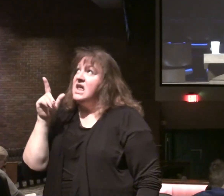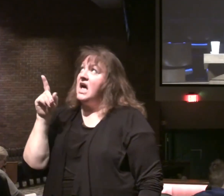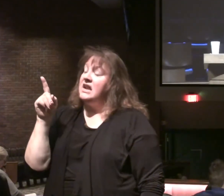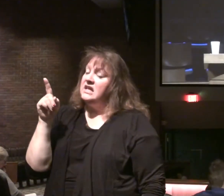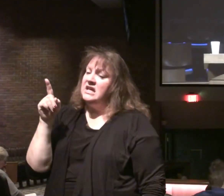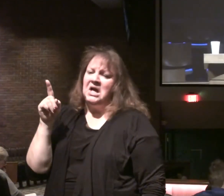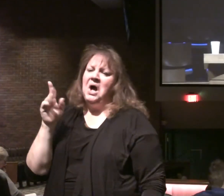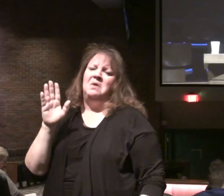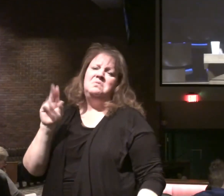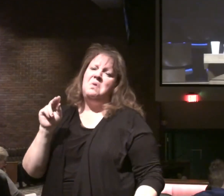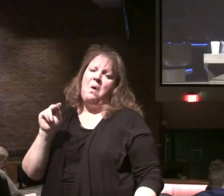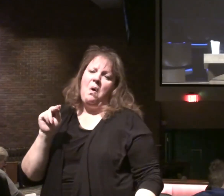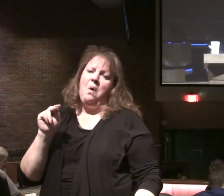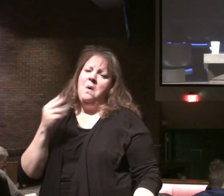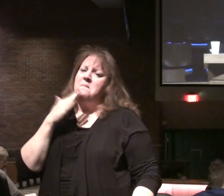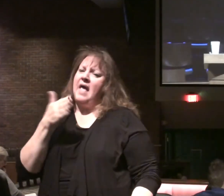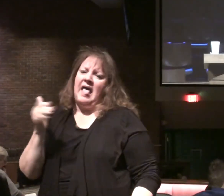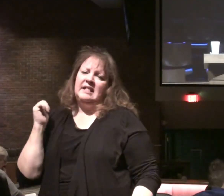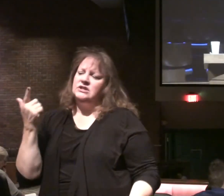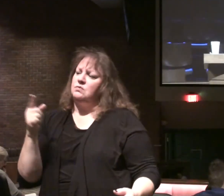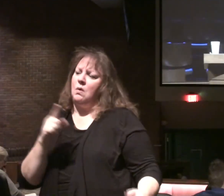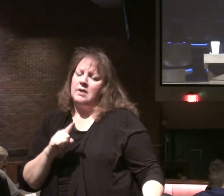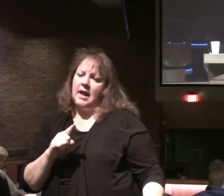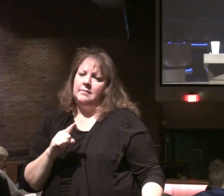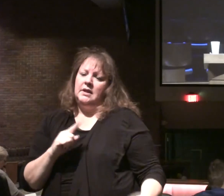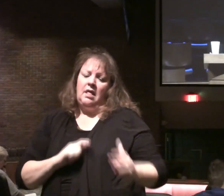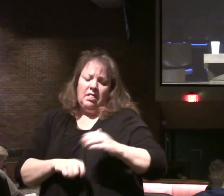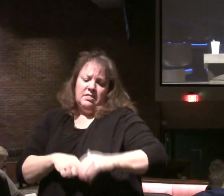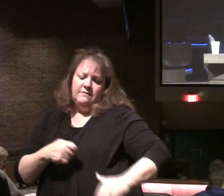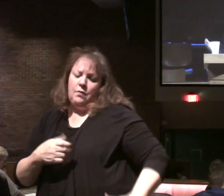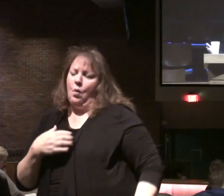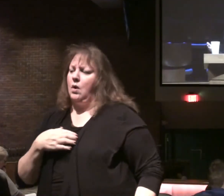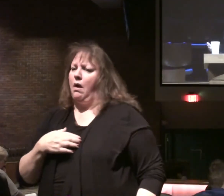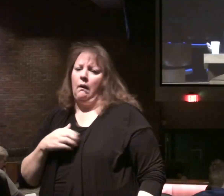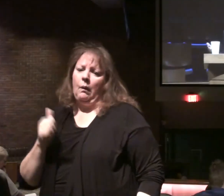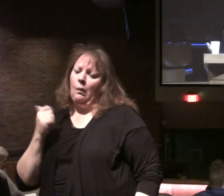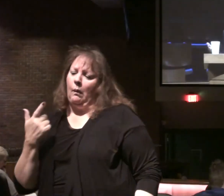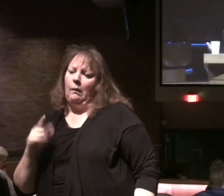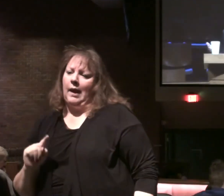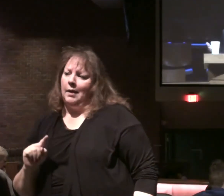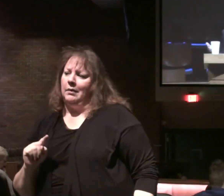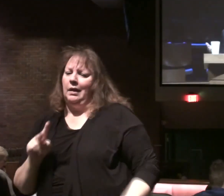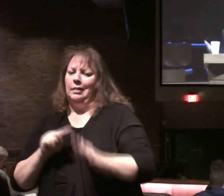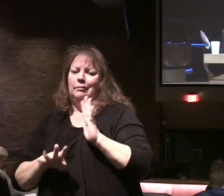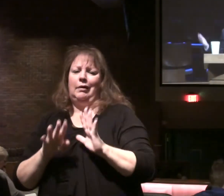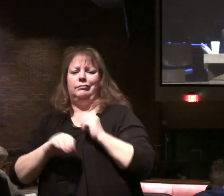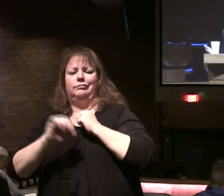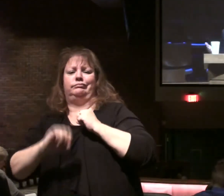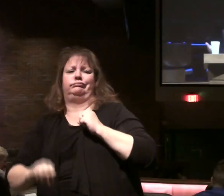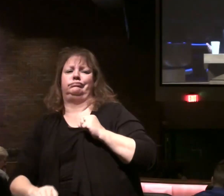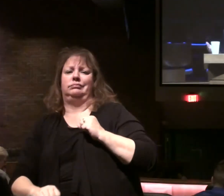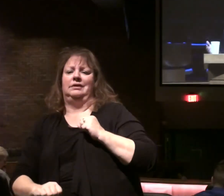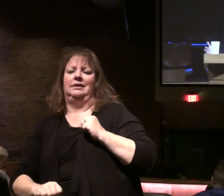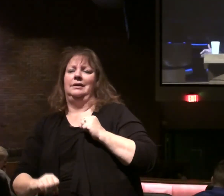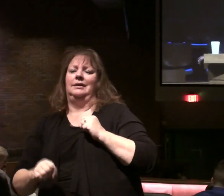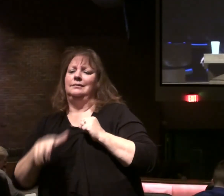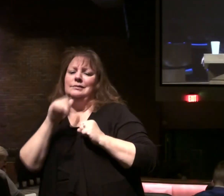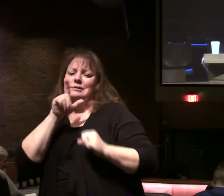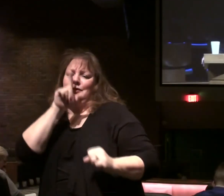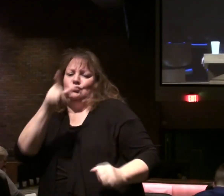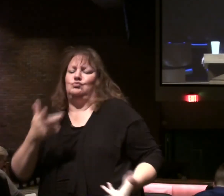fortune will not come on us. We will not see sword or famine. The prophets are as wind. The word is not in them.